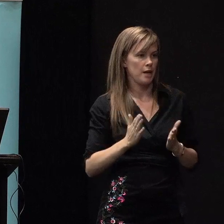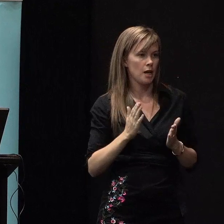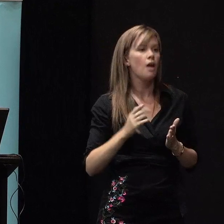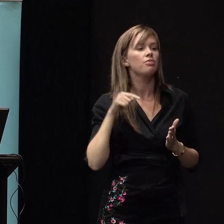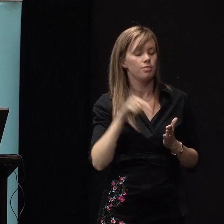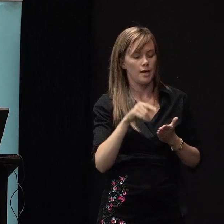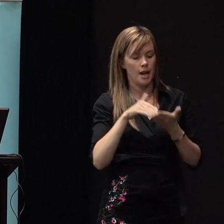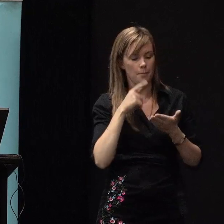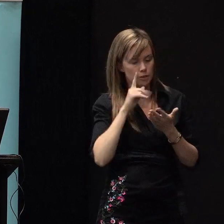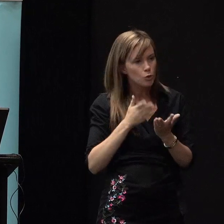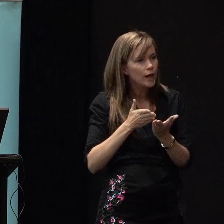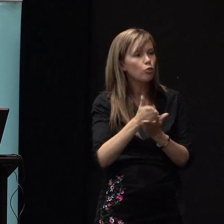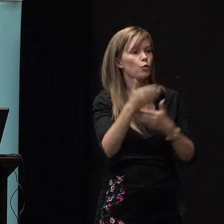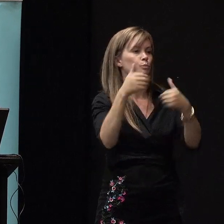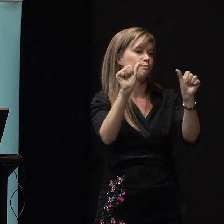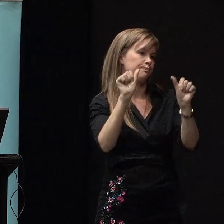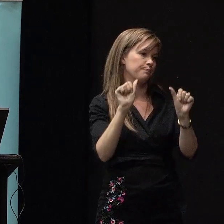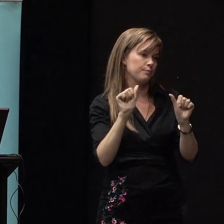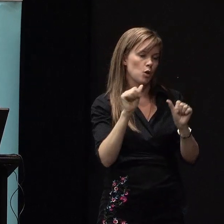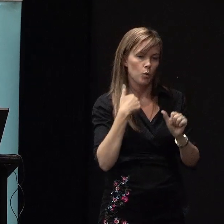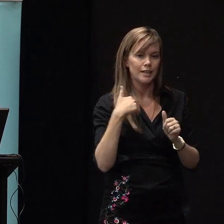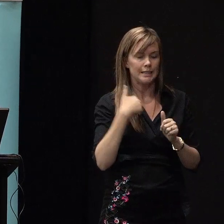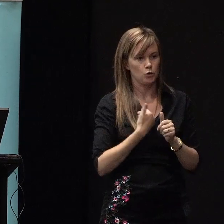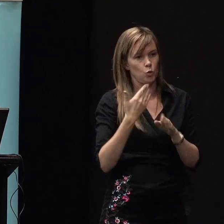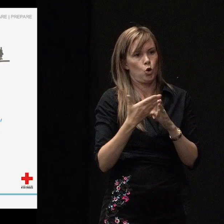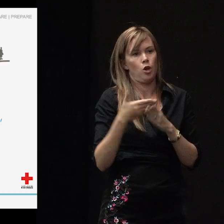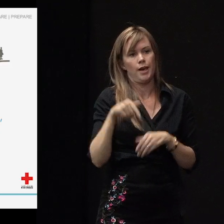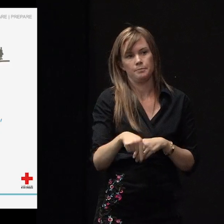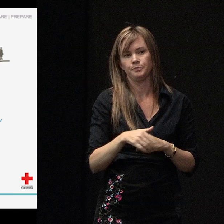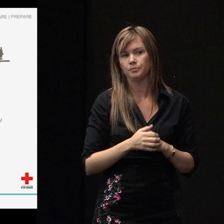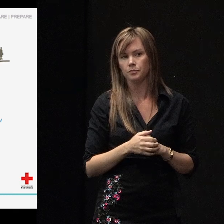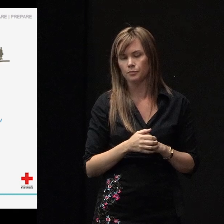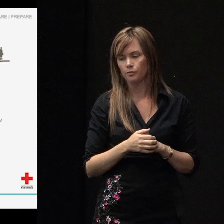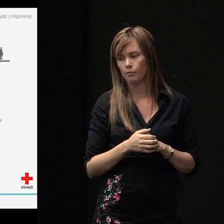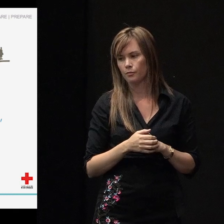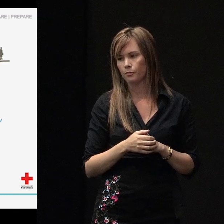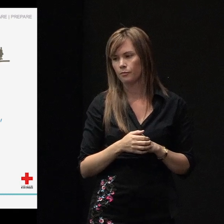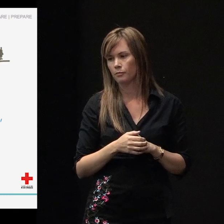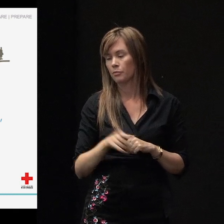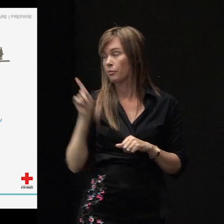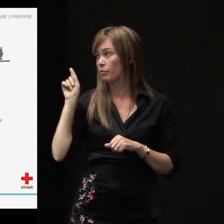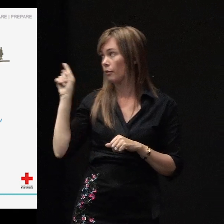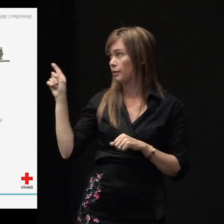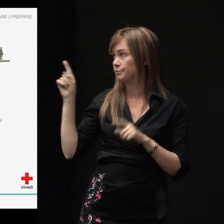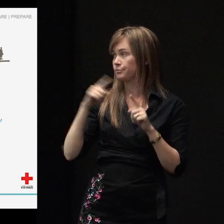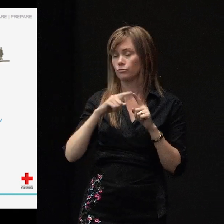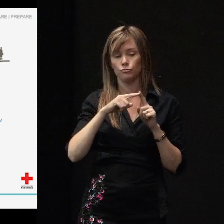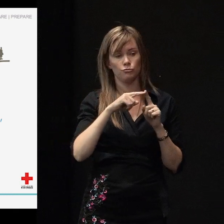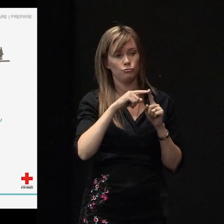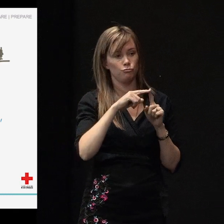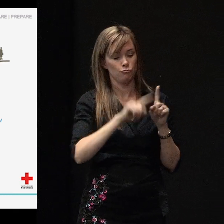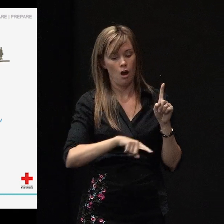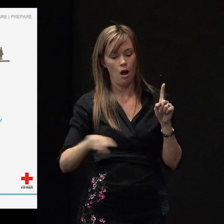But we need to work on it. So this is a graph which outlines